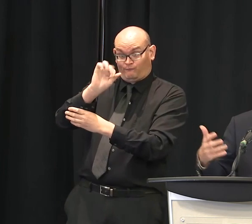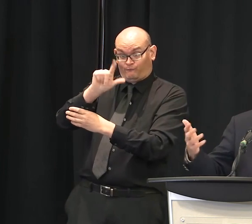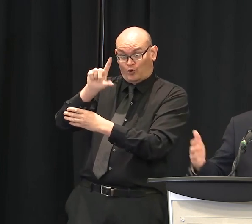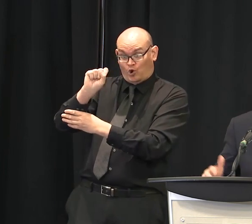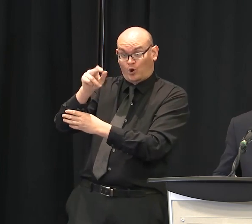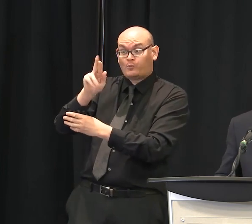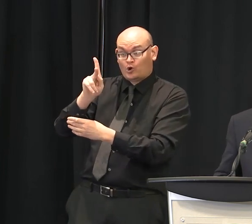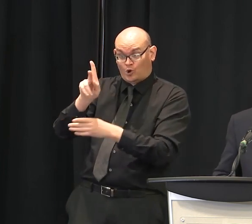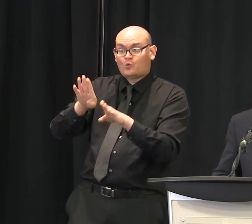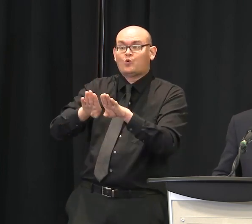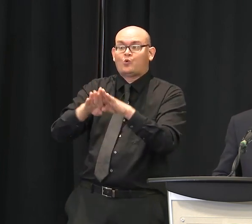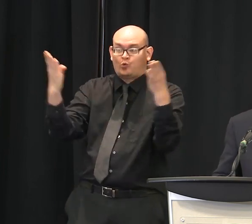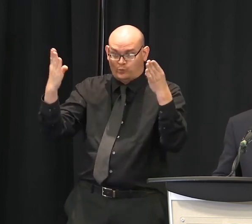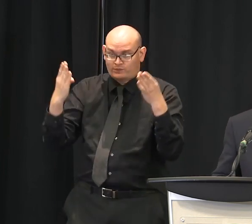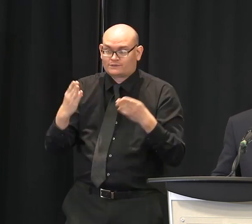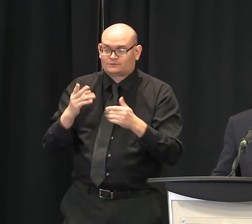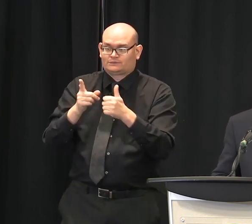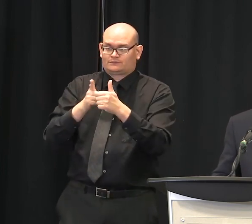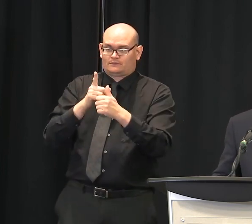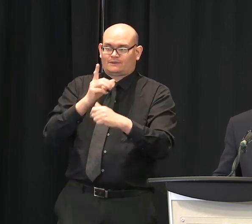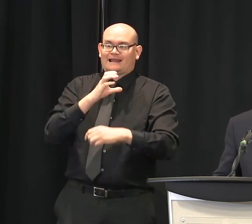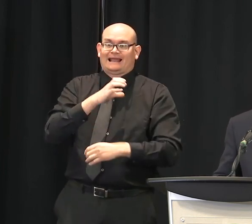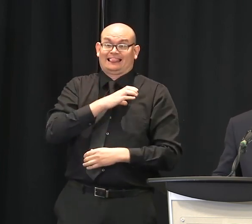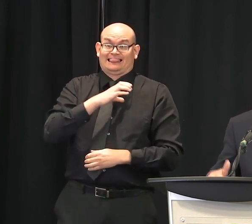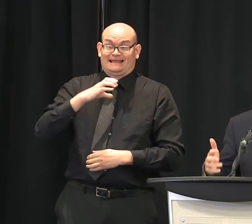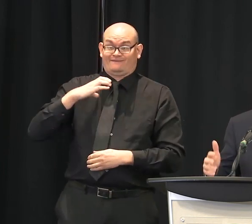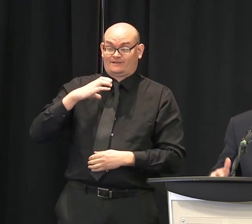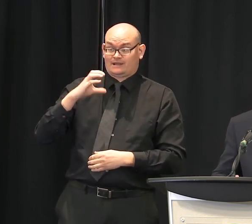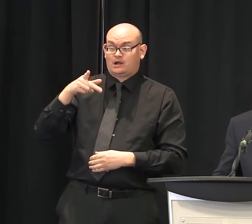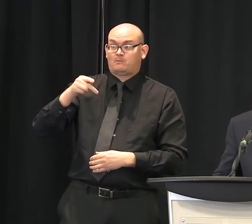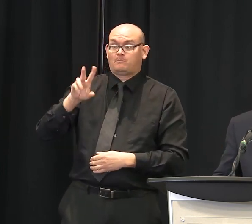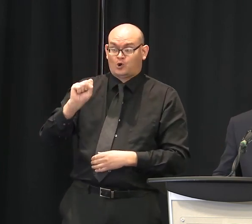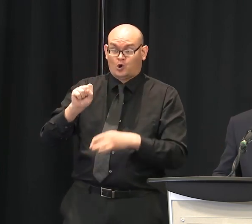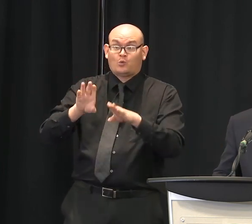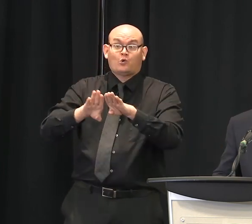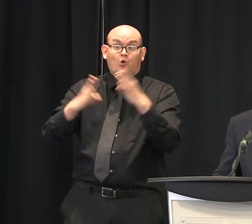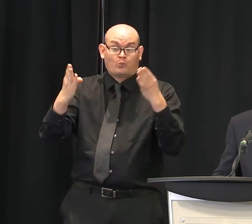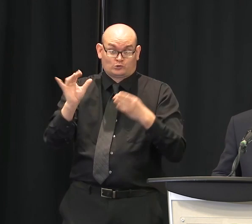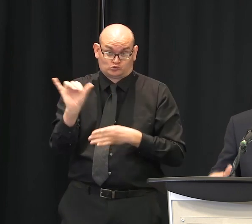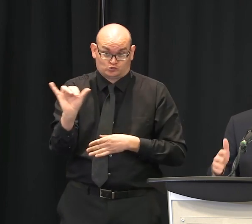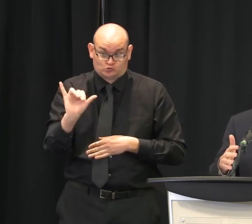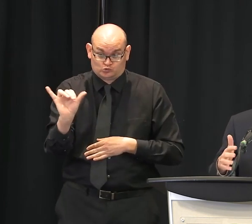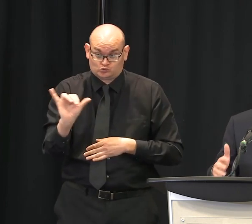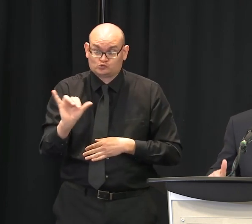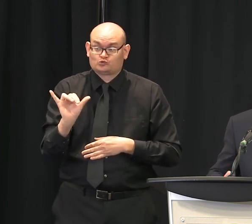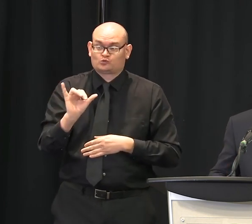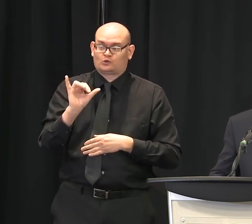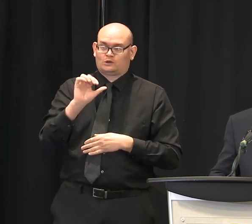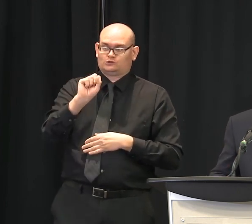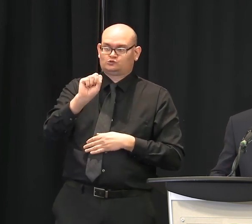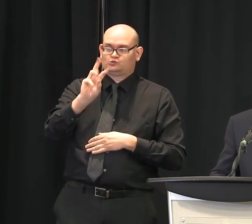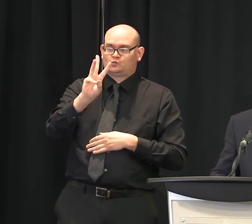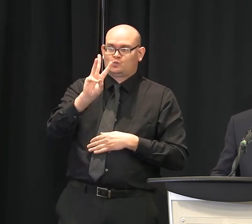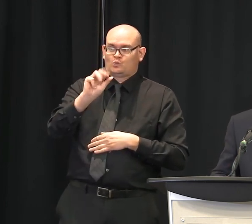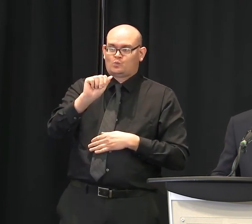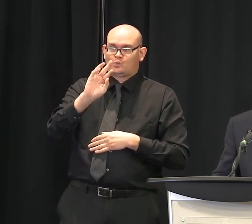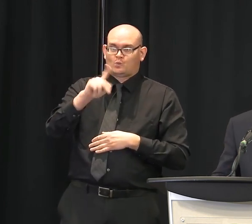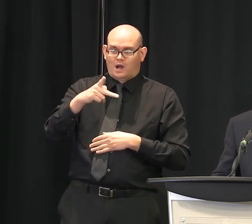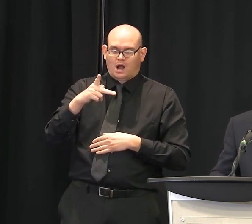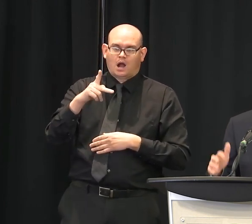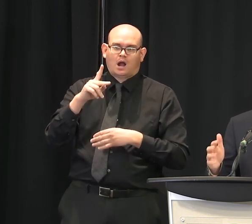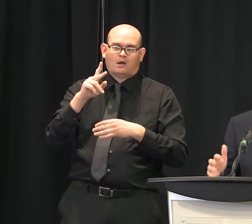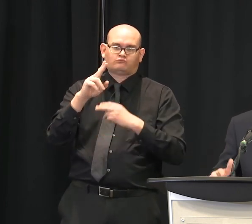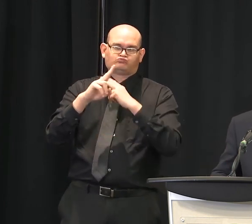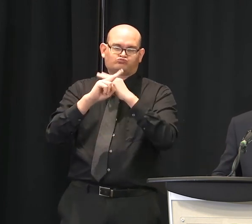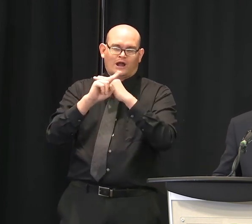our parks have mainly have indeed reopened in the city of Greenville. We had a number of them that never did close, but some of the downtown parks were closed at one